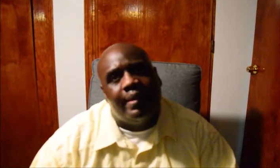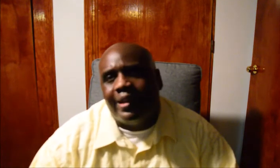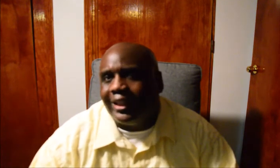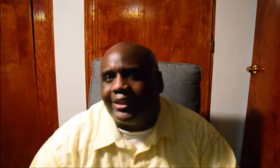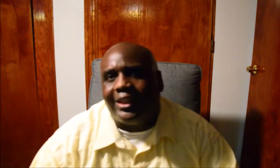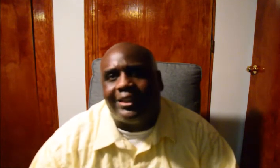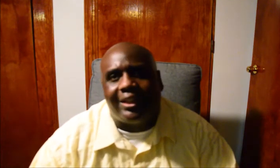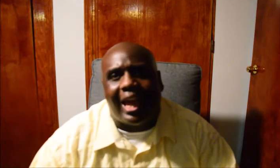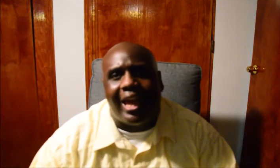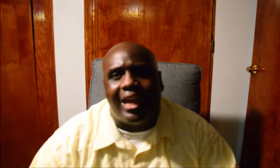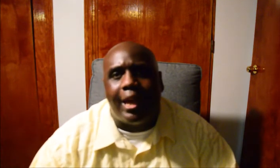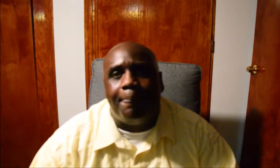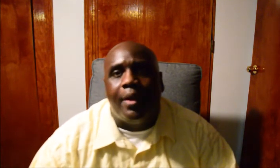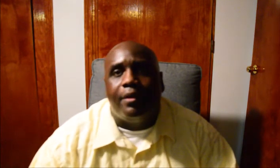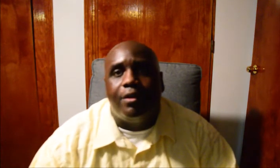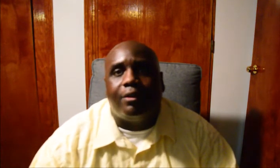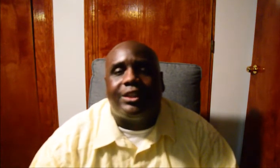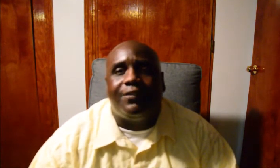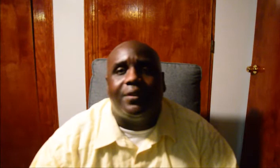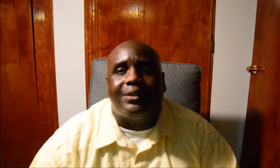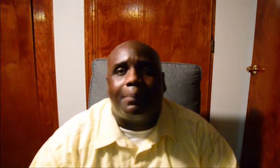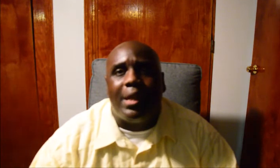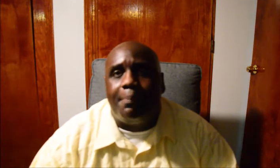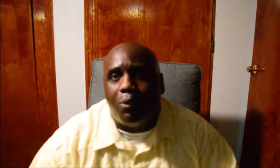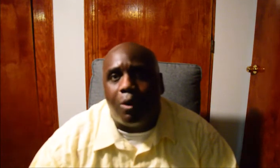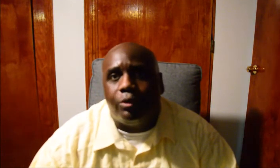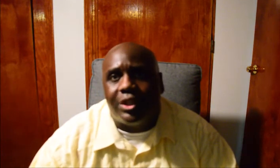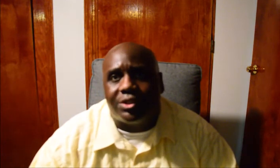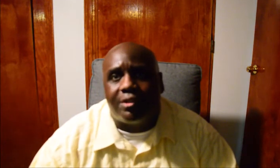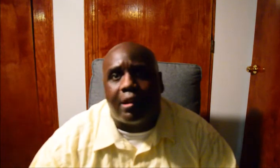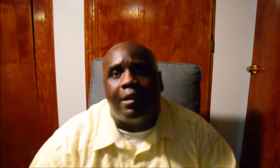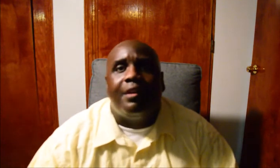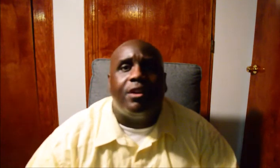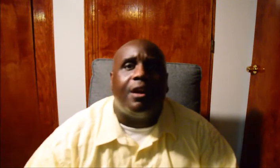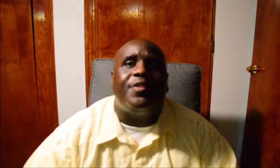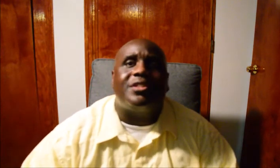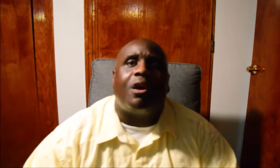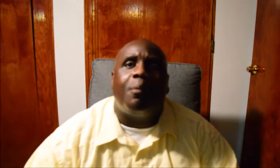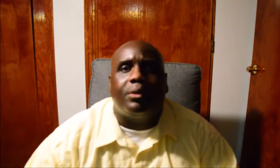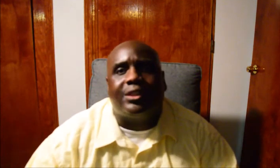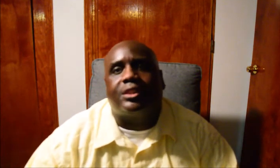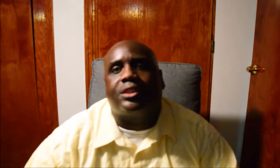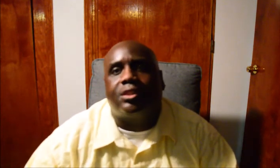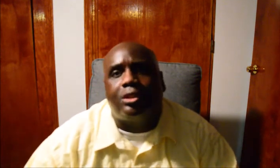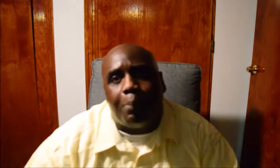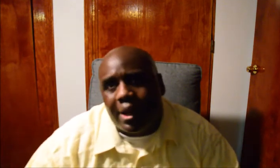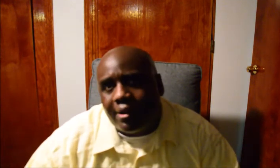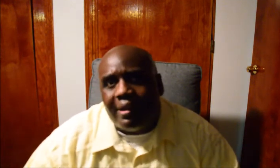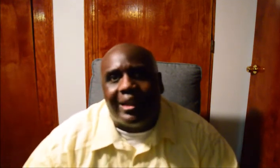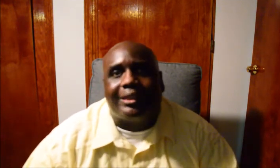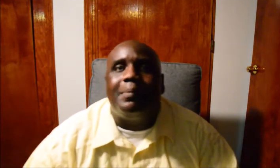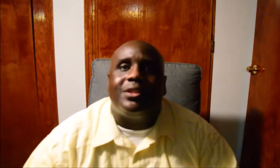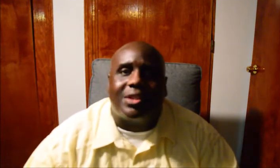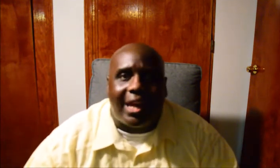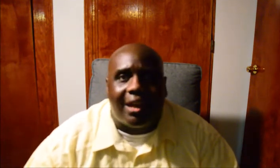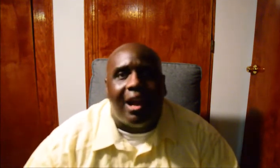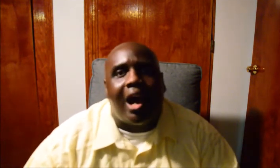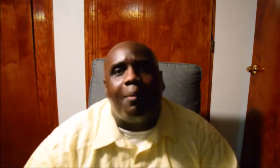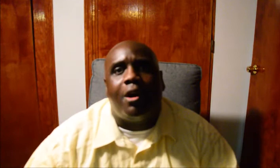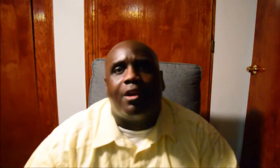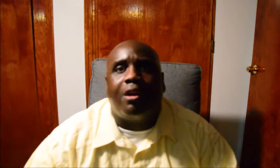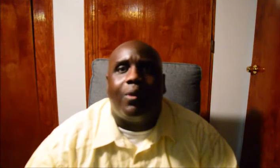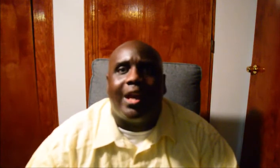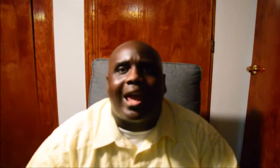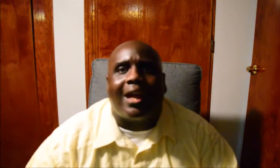woman and she's gay and you know, she feels that people won't listen to her. You know, that's almost as stupid as me saying,